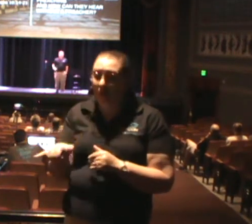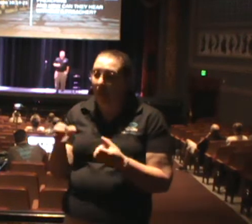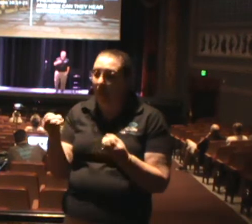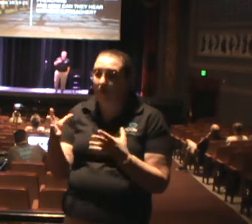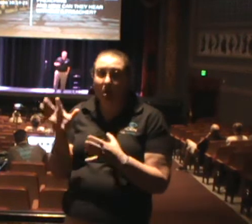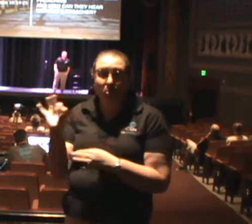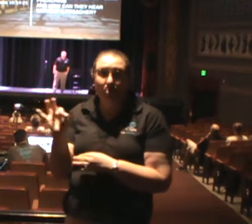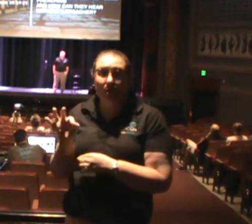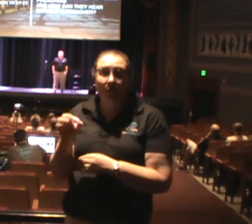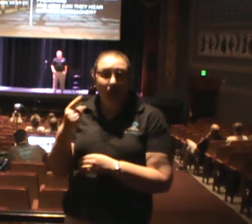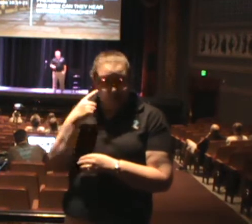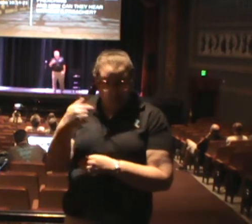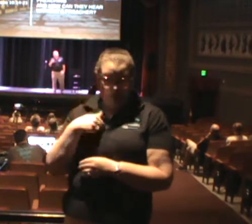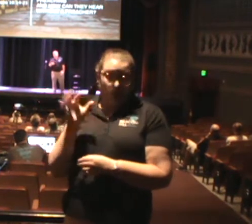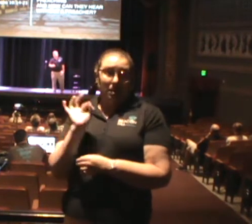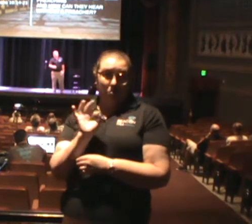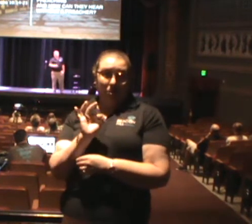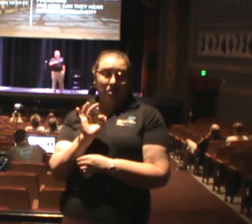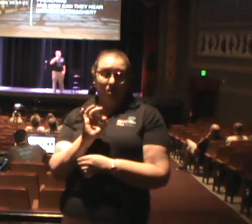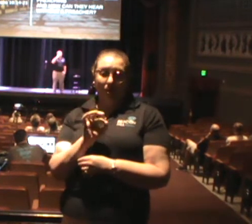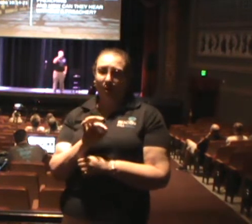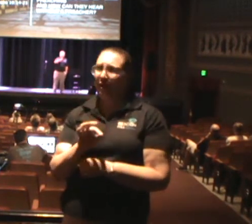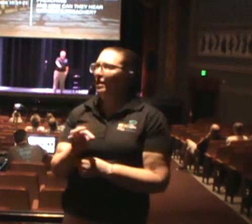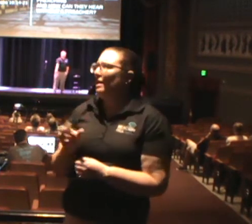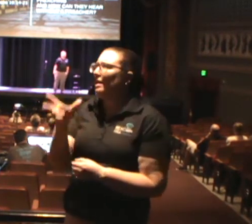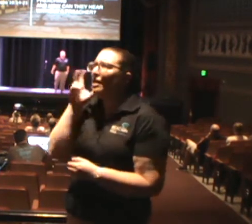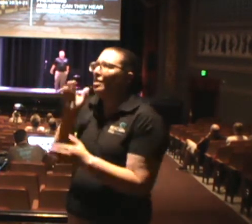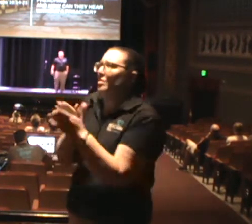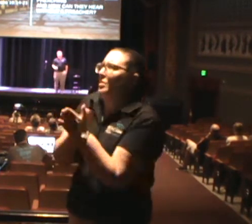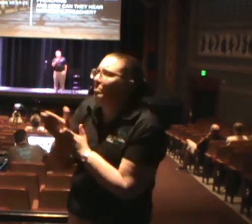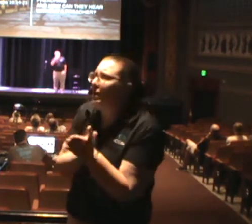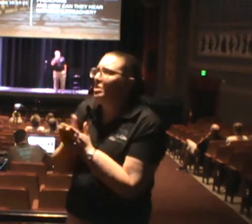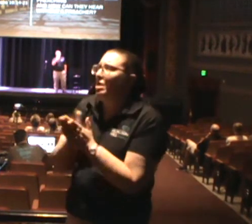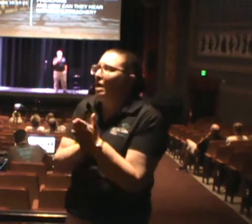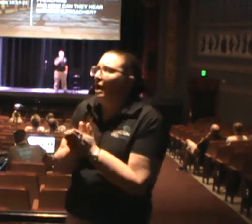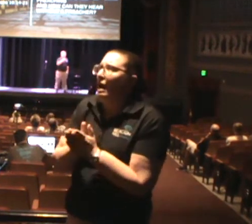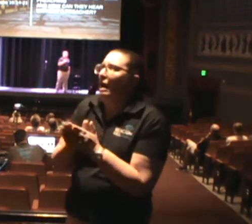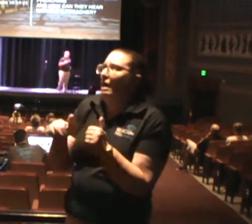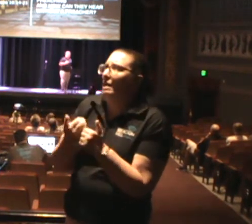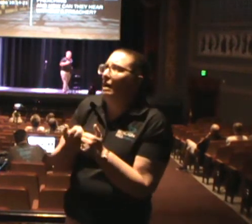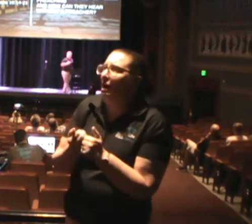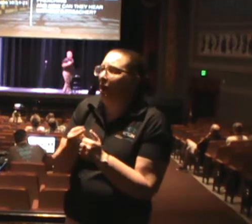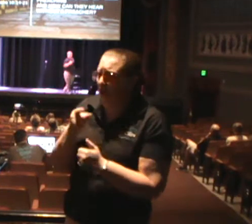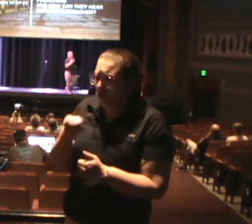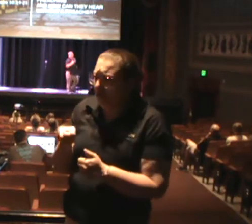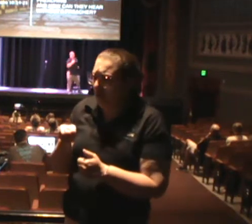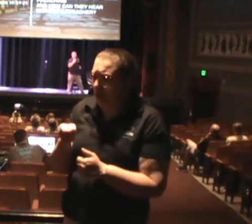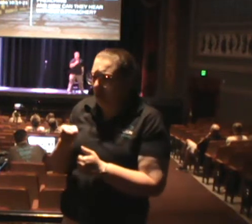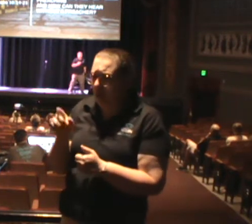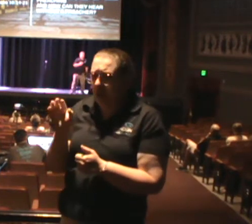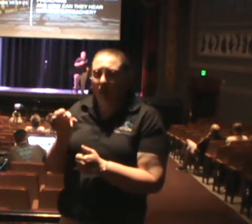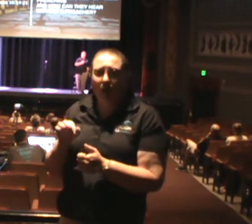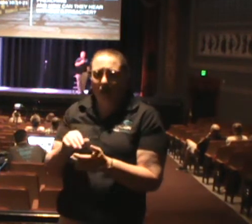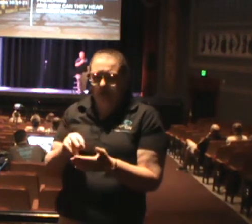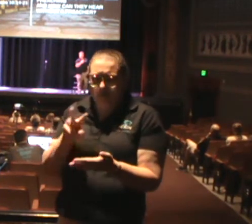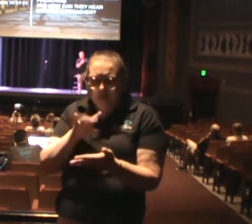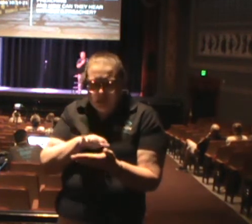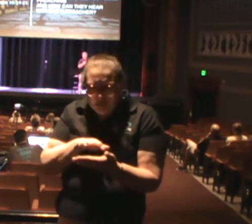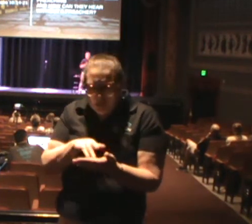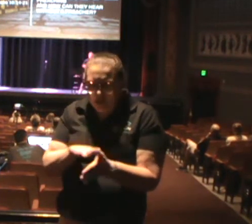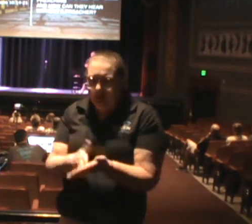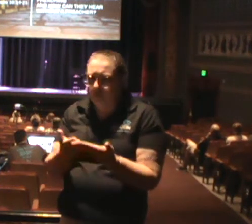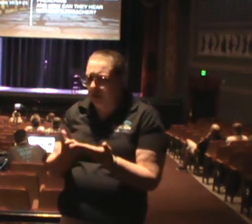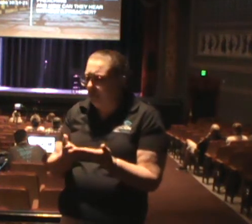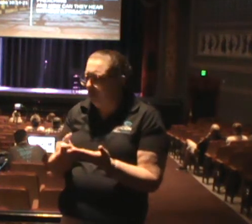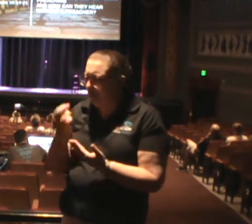So when I sit under the preaching and I hear the passion and how they expand on God's word, I'm literally brought to tears because I realized how much that I